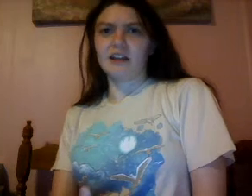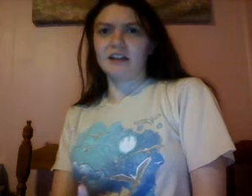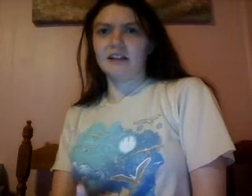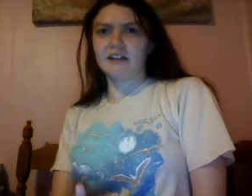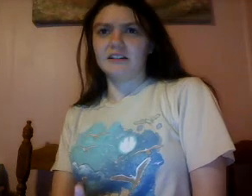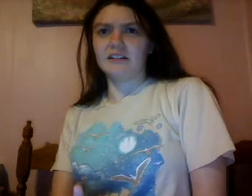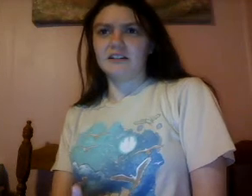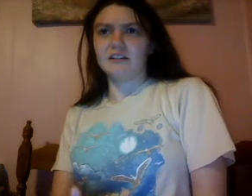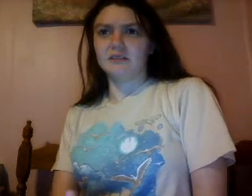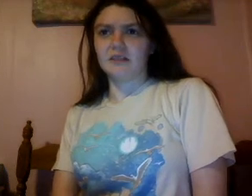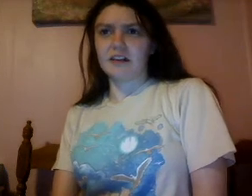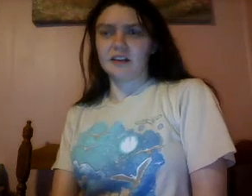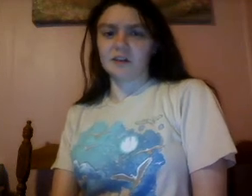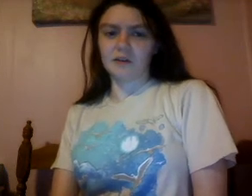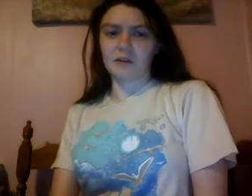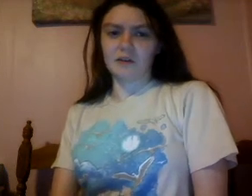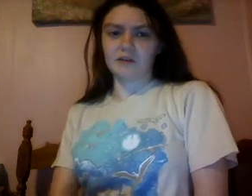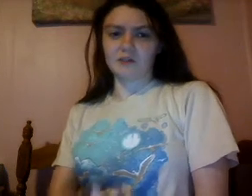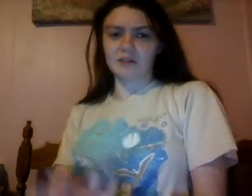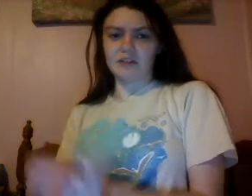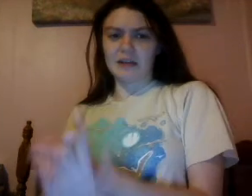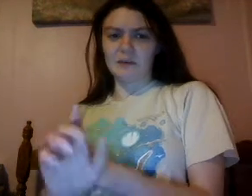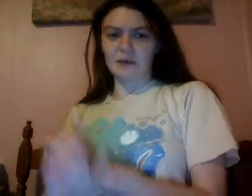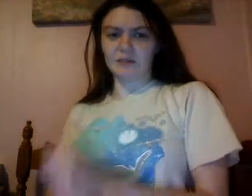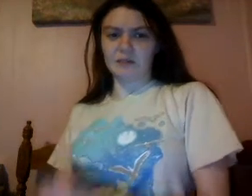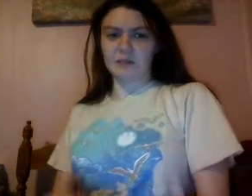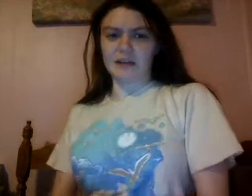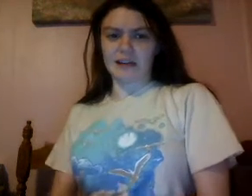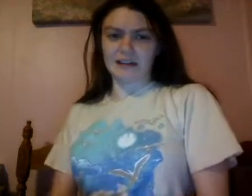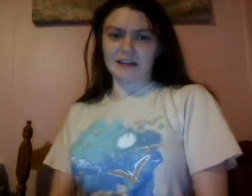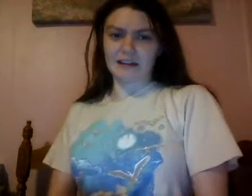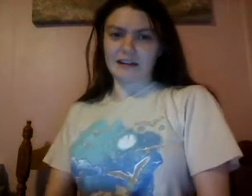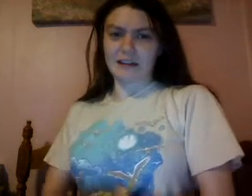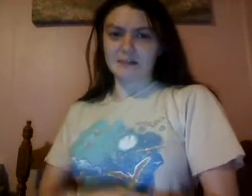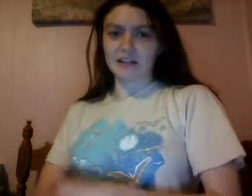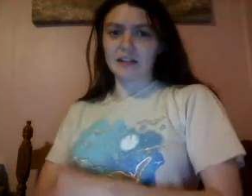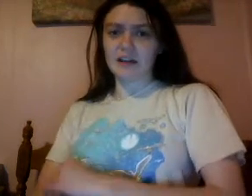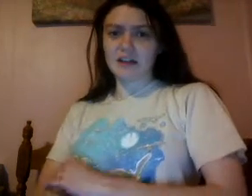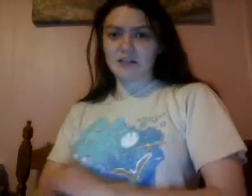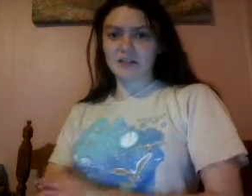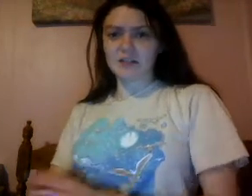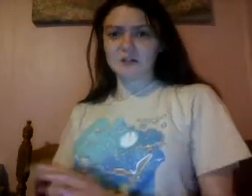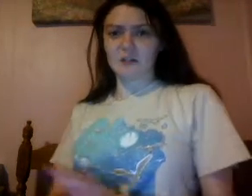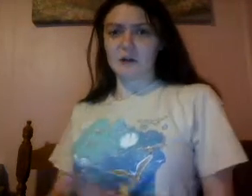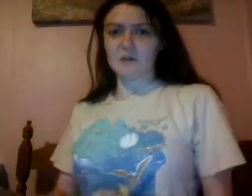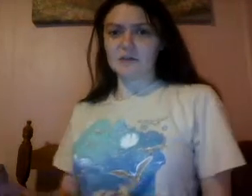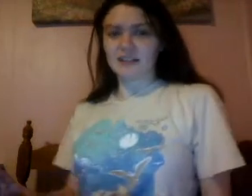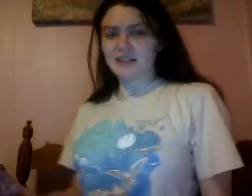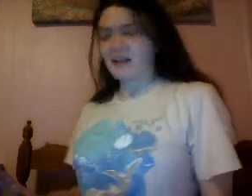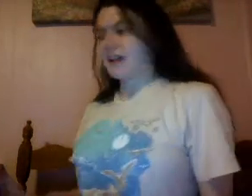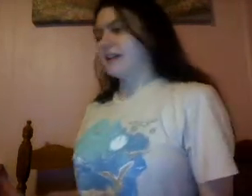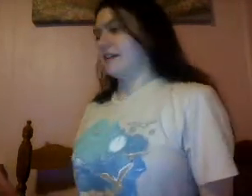And later, when I went through to name all of them, I named it, this poem needs editing.